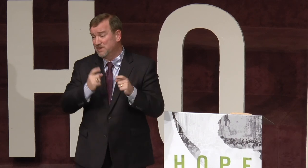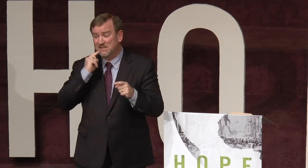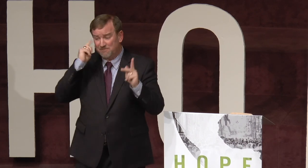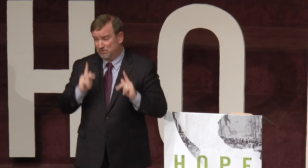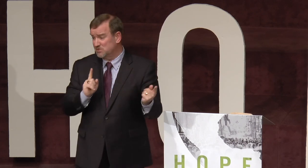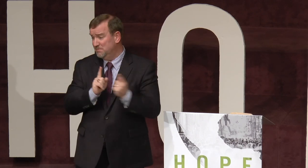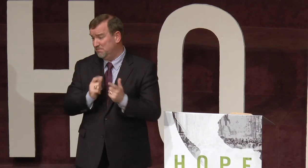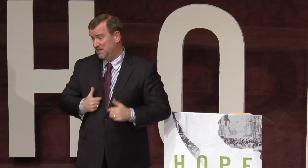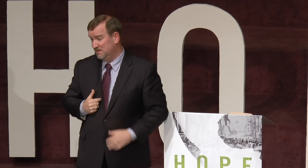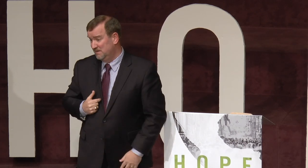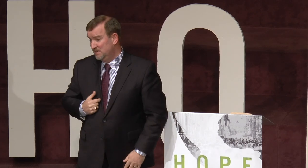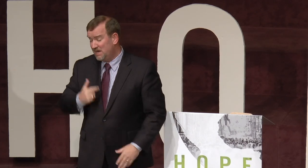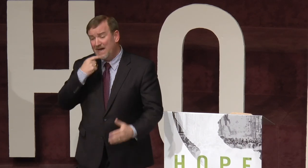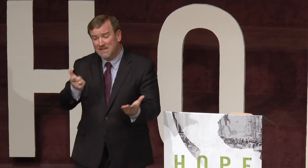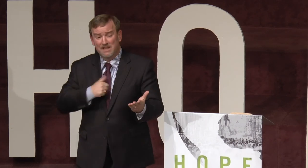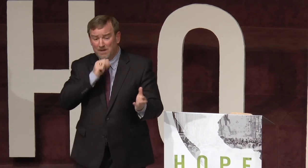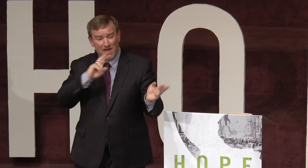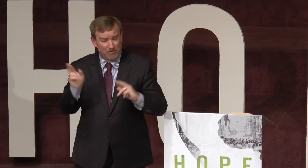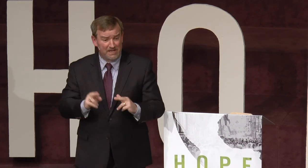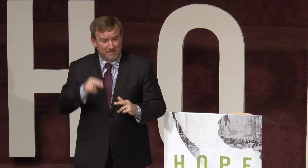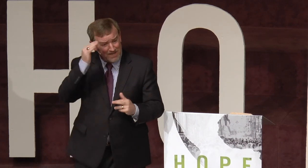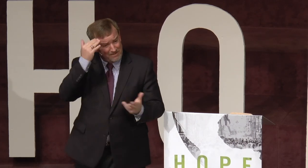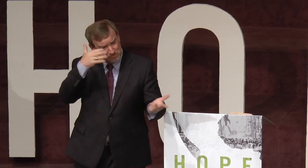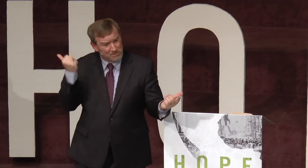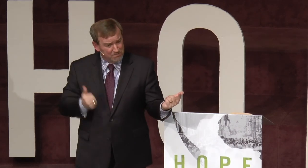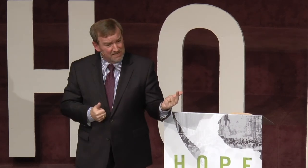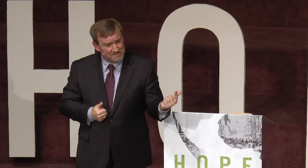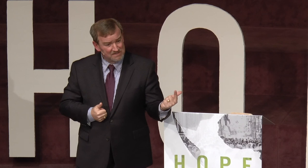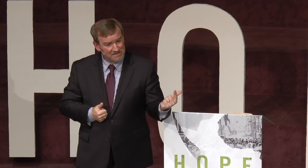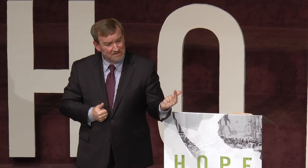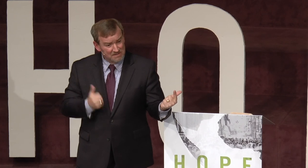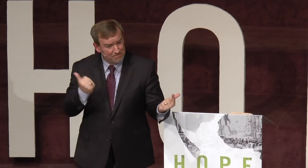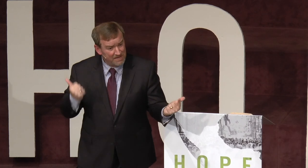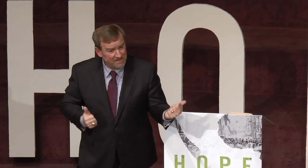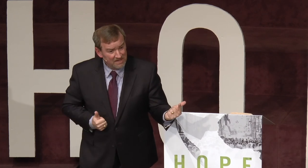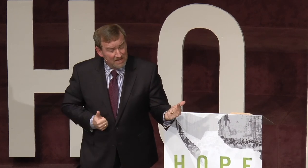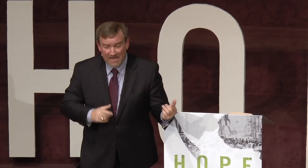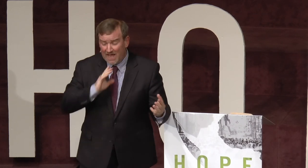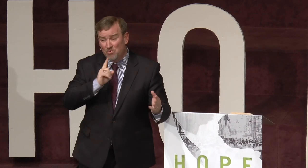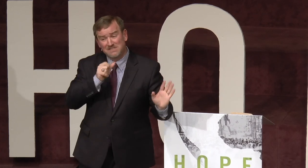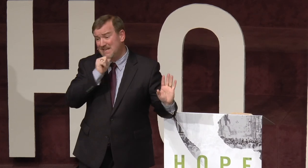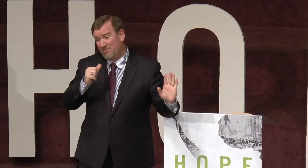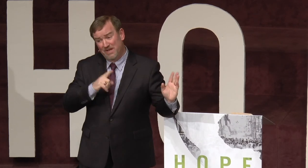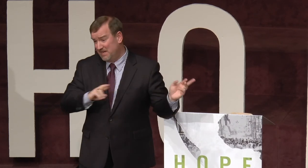bring a deaf person to meet me? Now, I tell him I'm not ready, but God knows what's best. Amen? And I was not ready